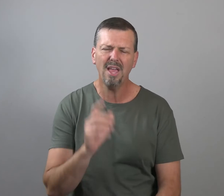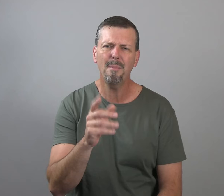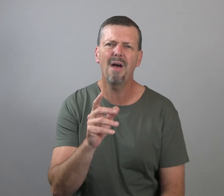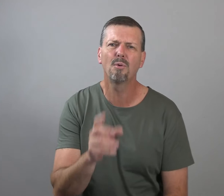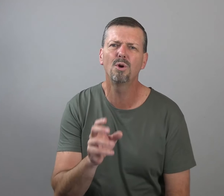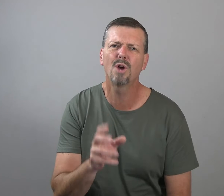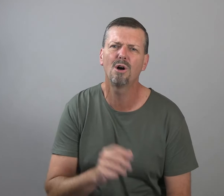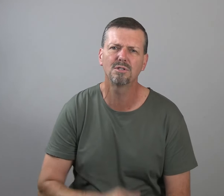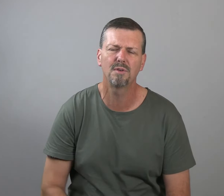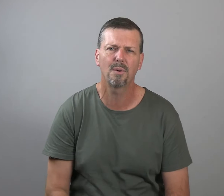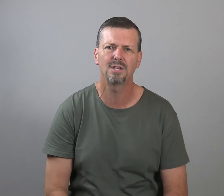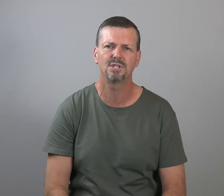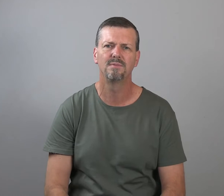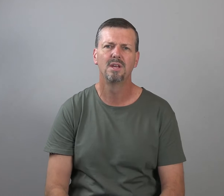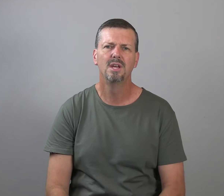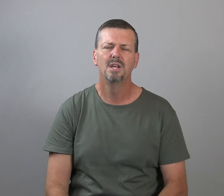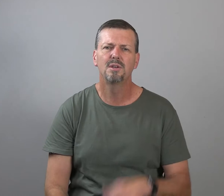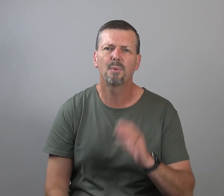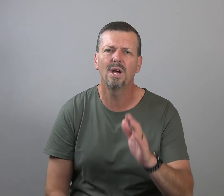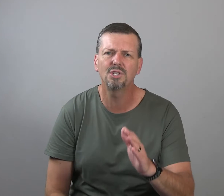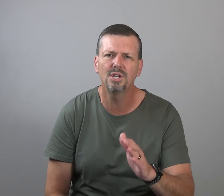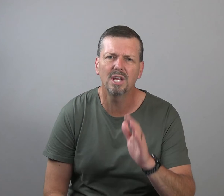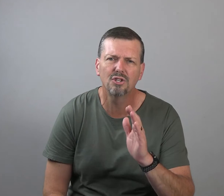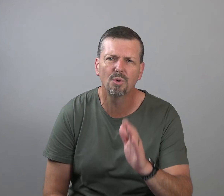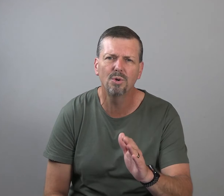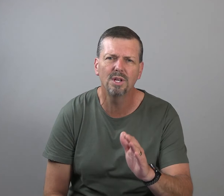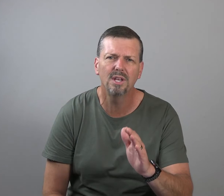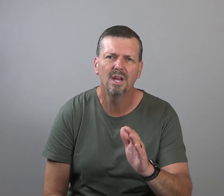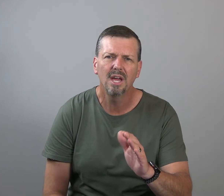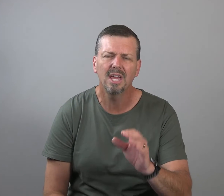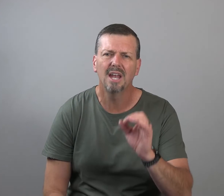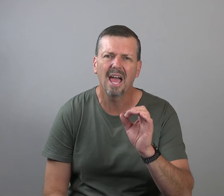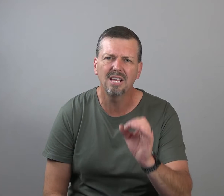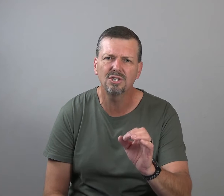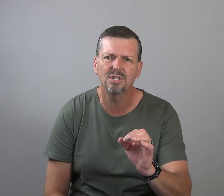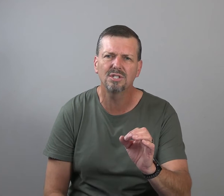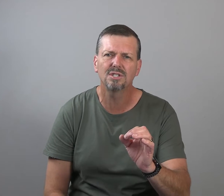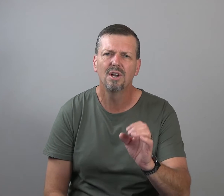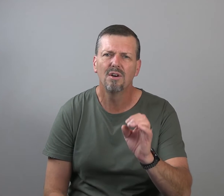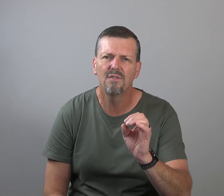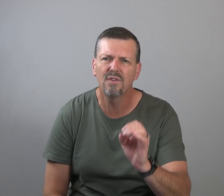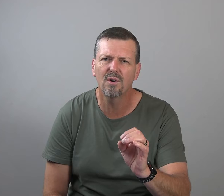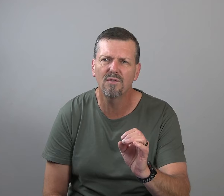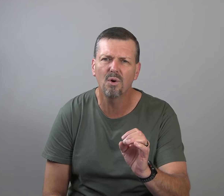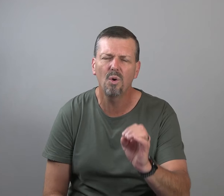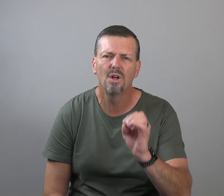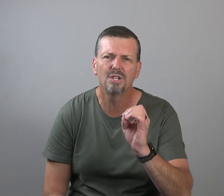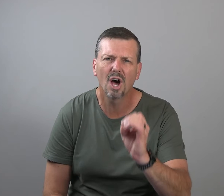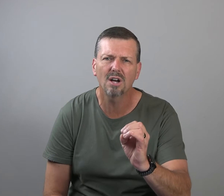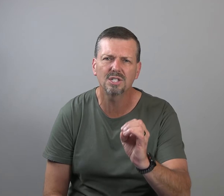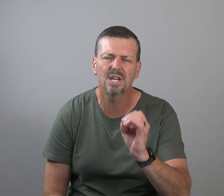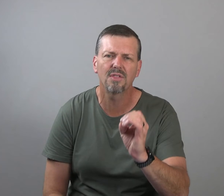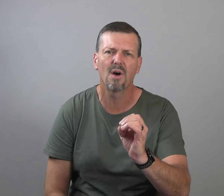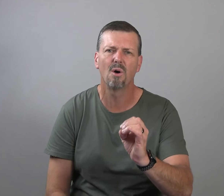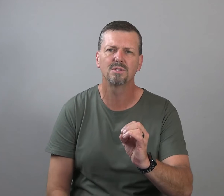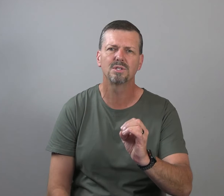Think about the root cause of depression. Depression is rooted in anxious, fearful, toxic thoughts.